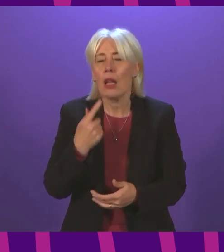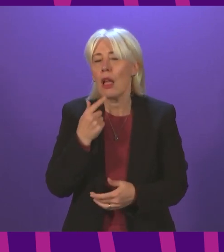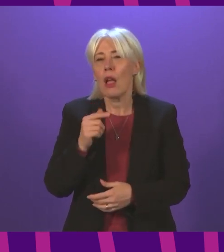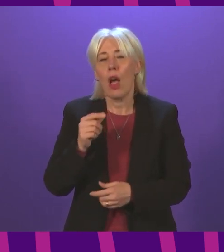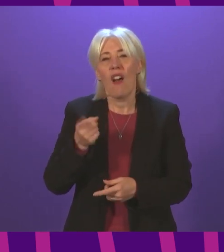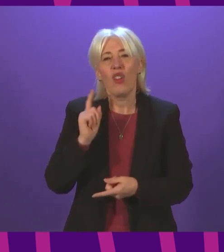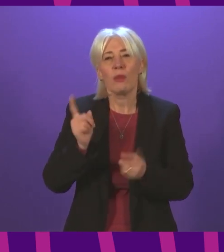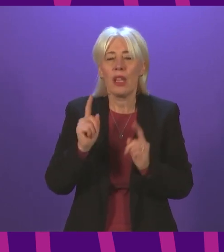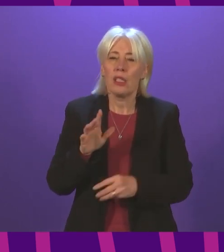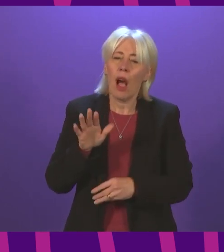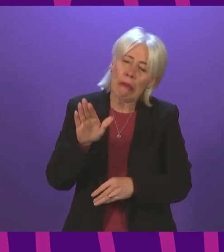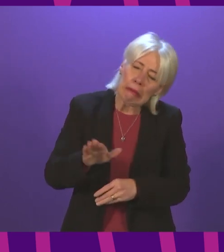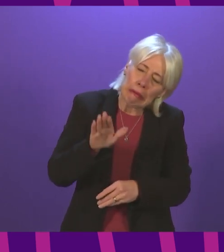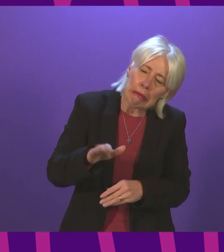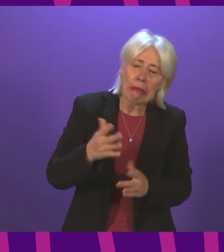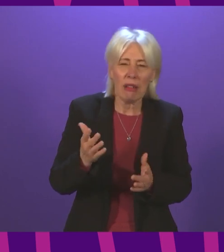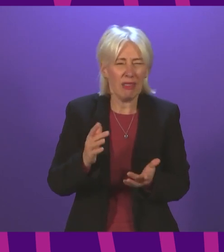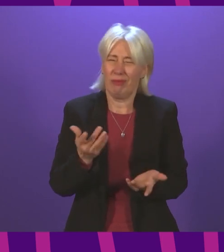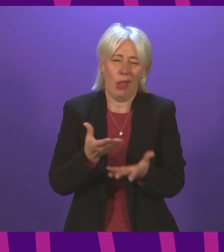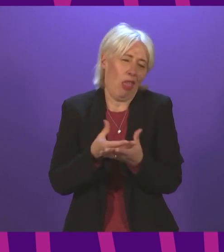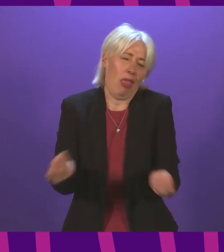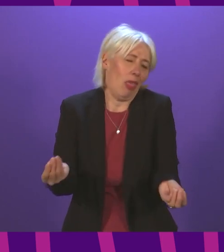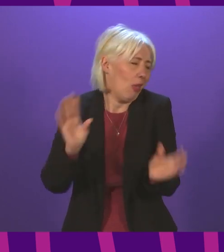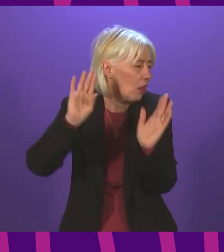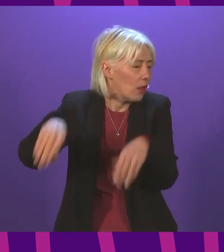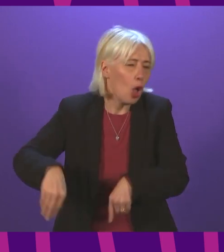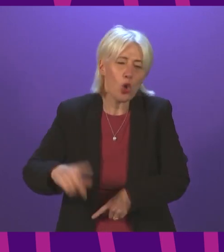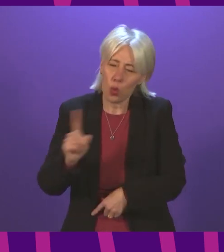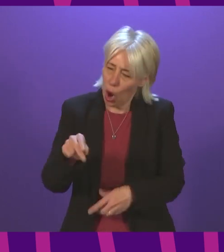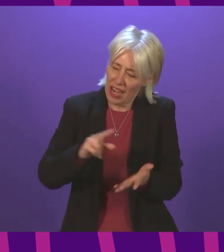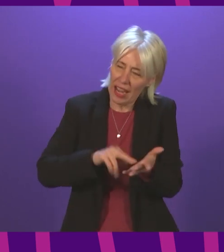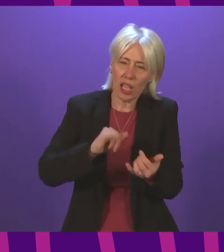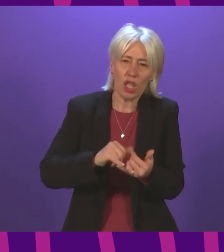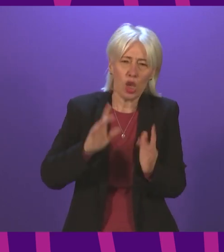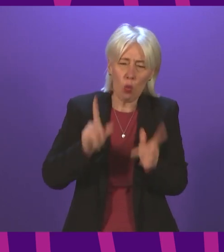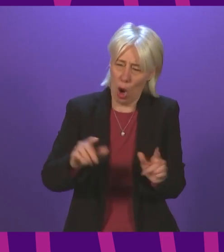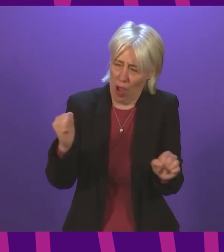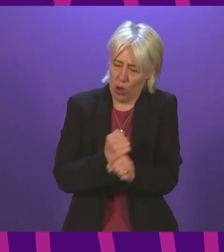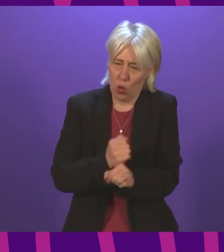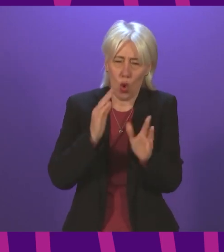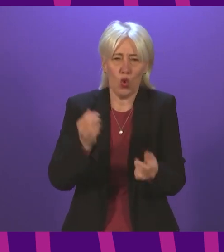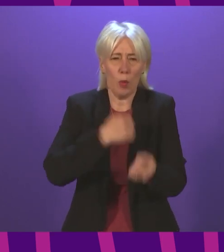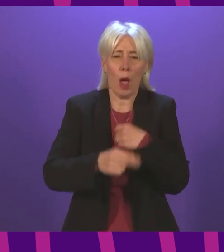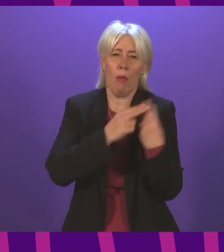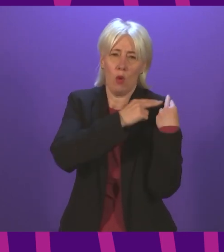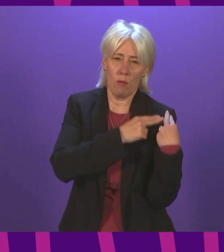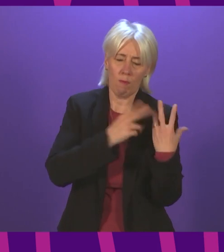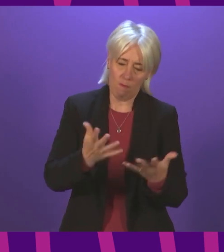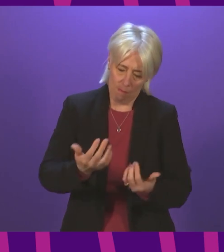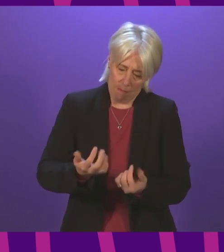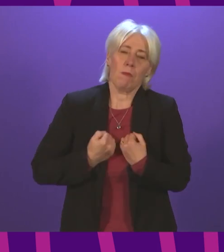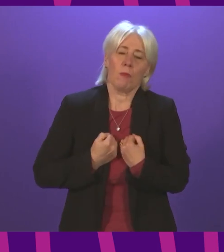Minister are, frankly, wearing thin. What is it going to take for Nicola Sturgeon to take responsibility, own this crisis,